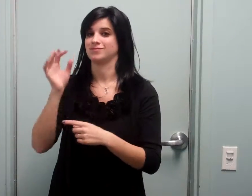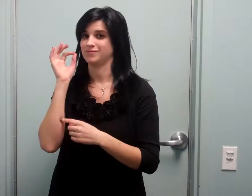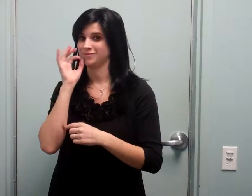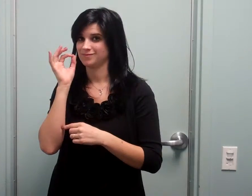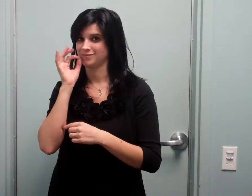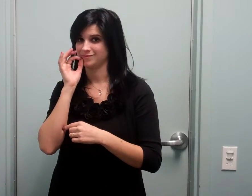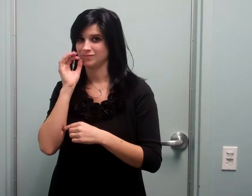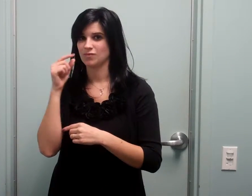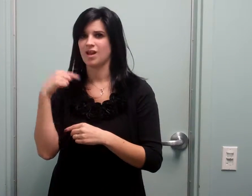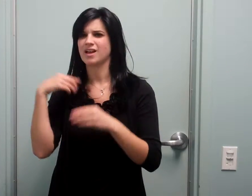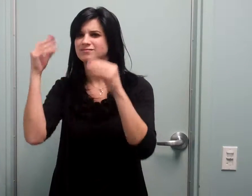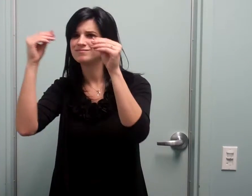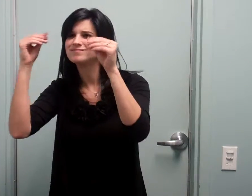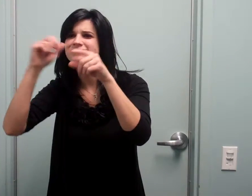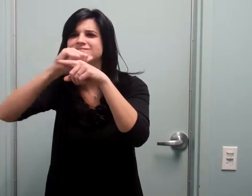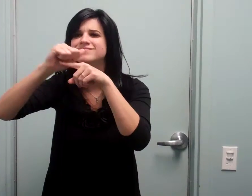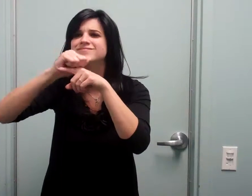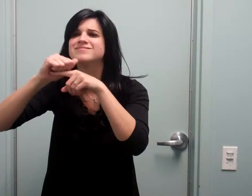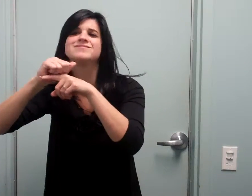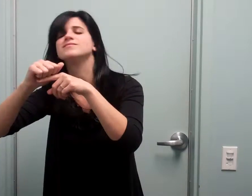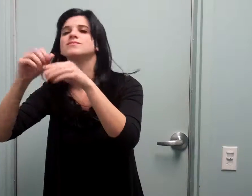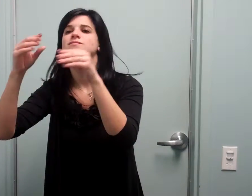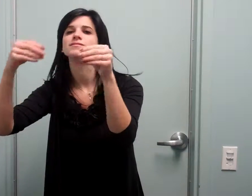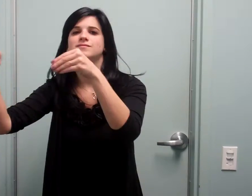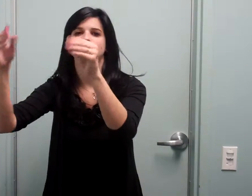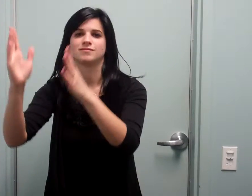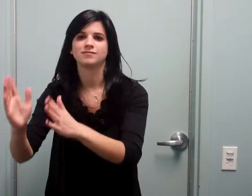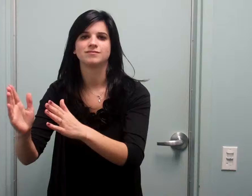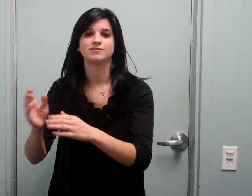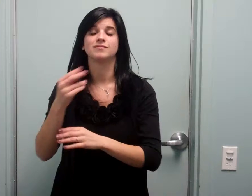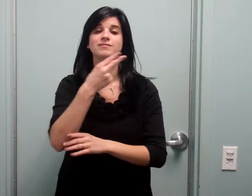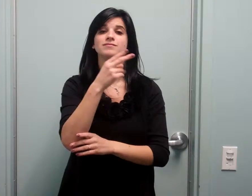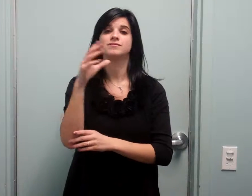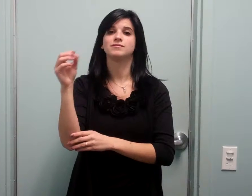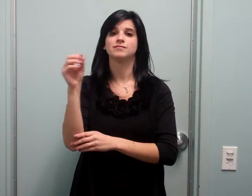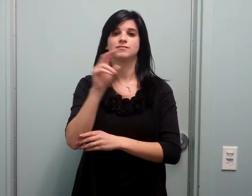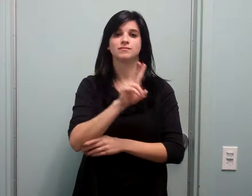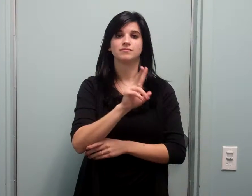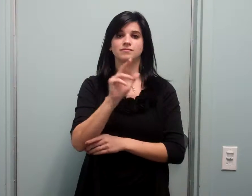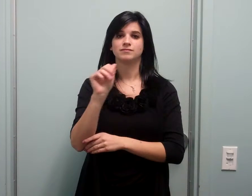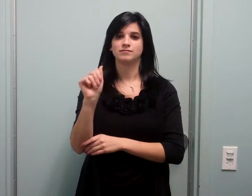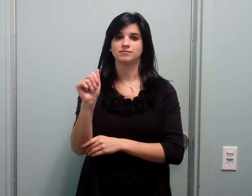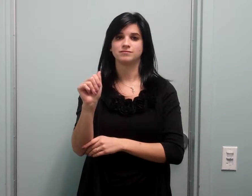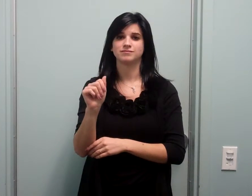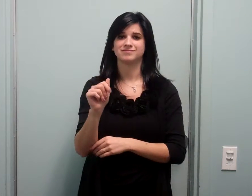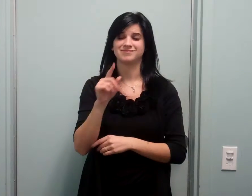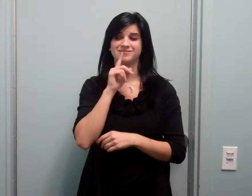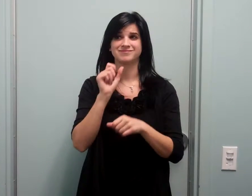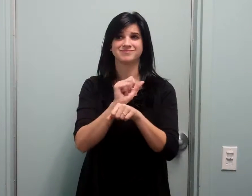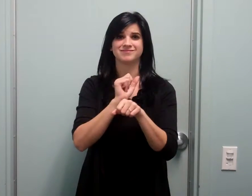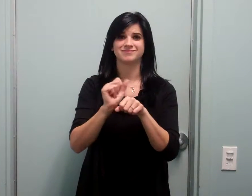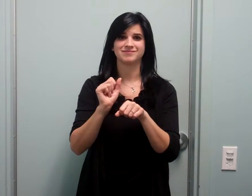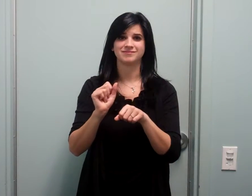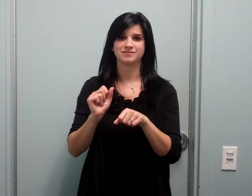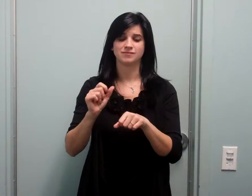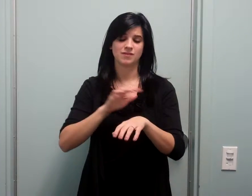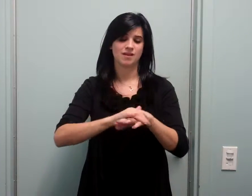born hustlers, I was birthin' em, H to the Nizzo, V to the Nizzo, I was cheezy my knees, he keep my arms so crazy,